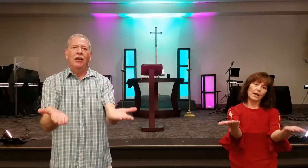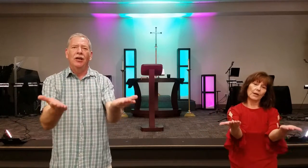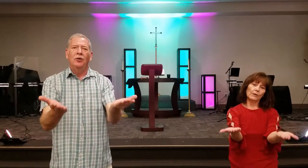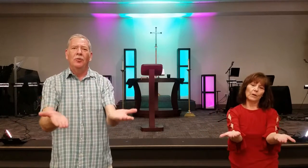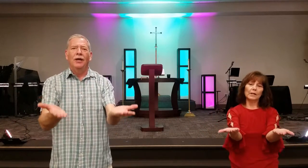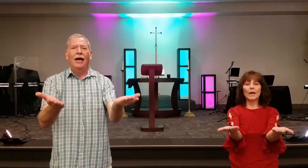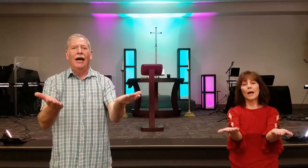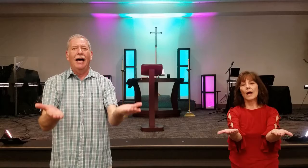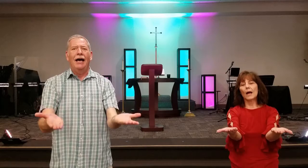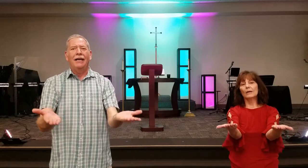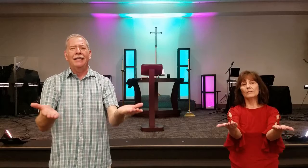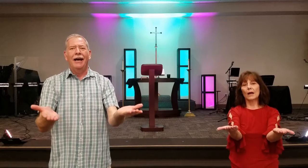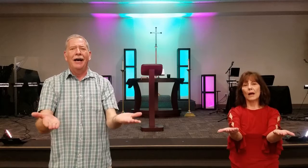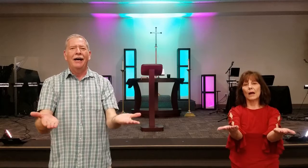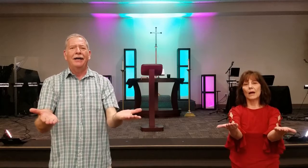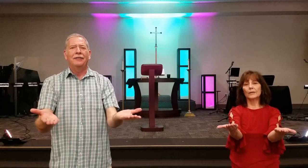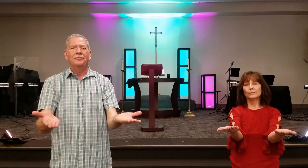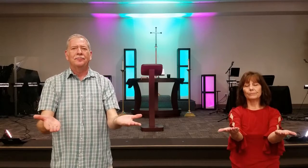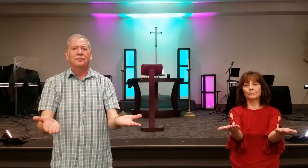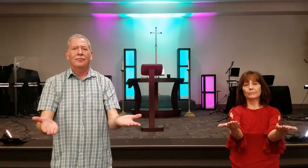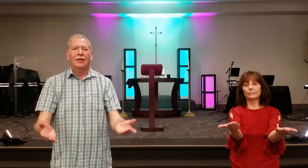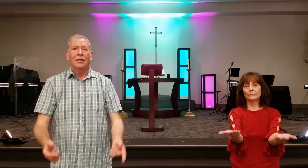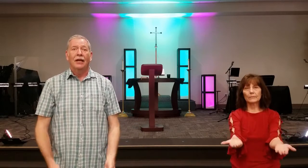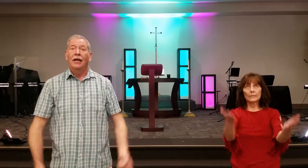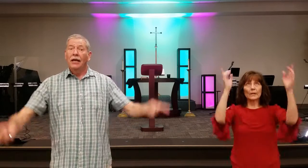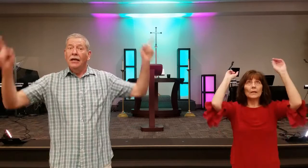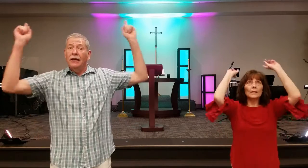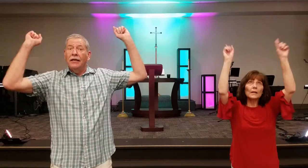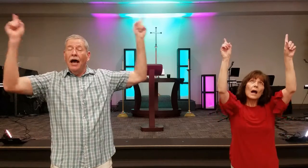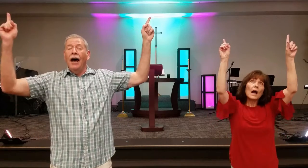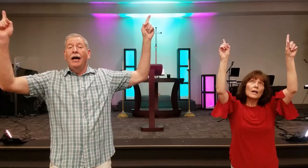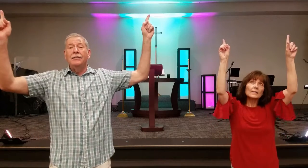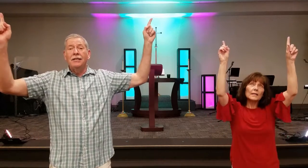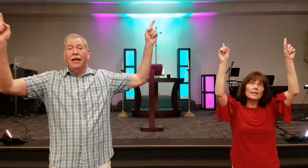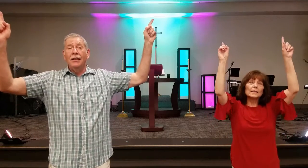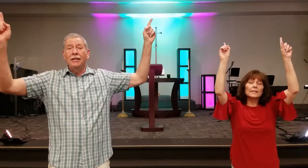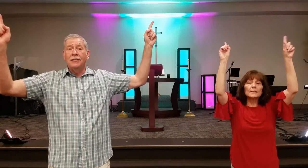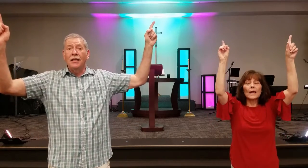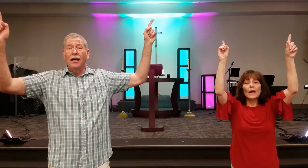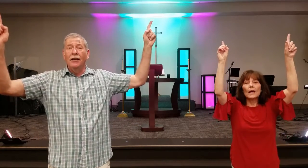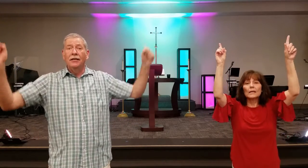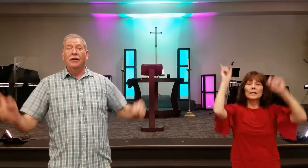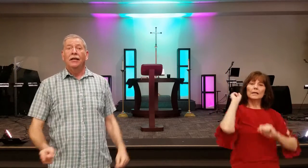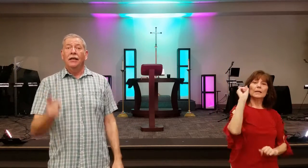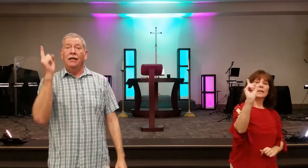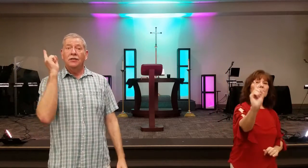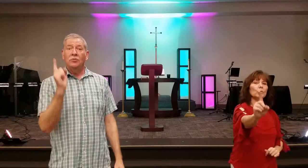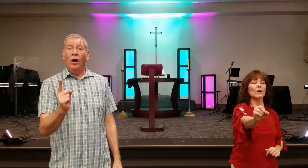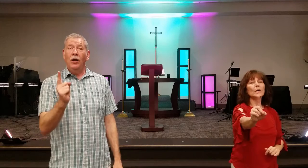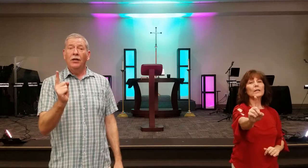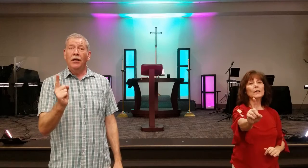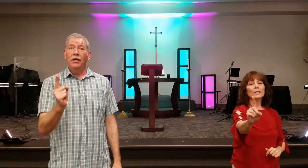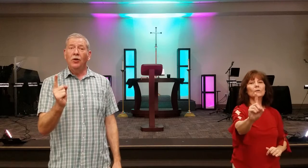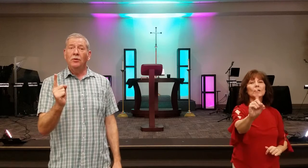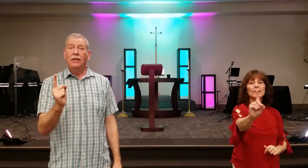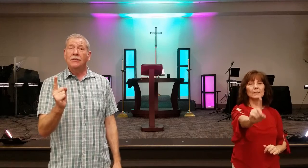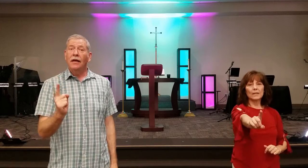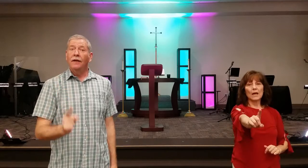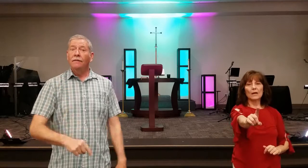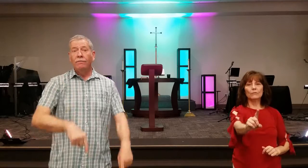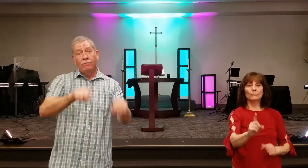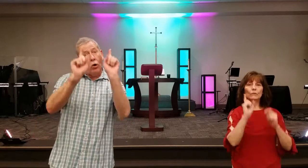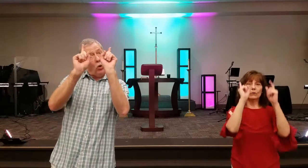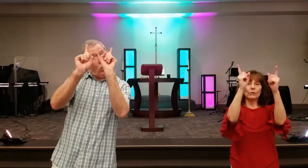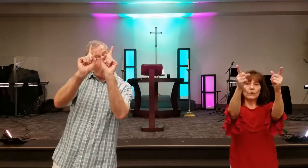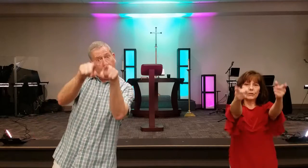share what I've got God sent His Son God one and only